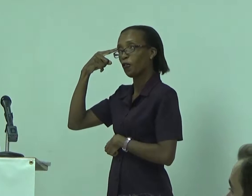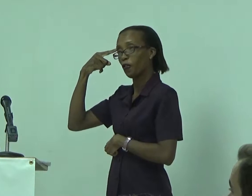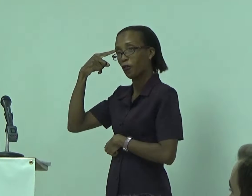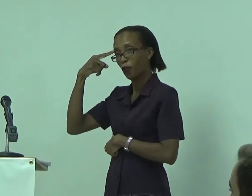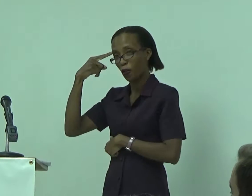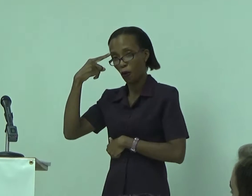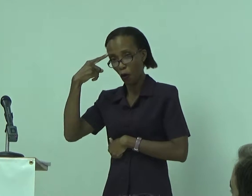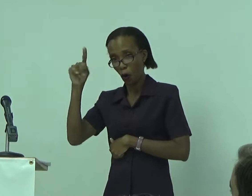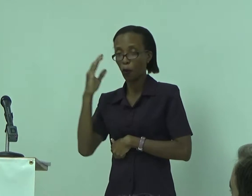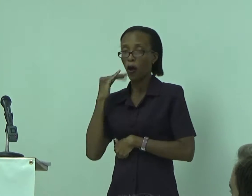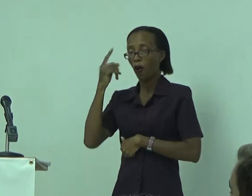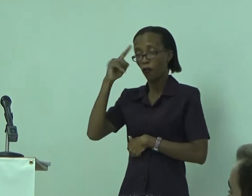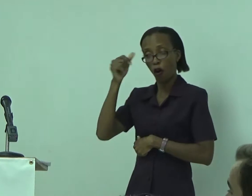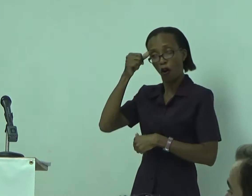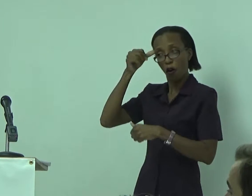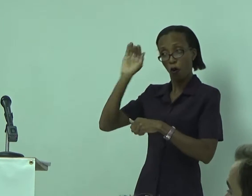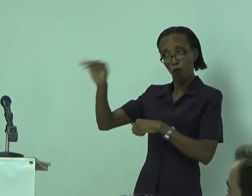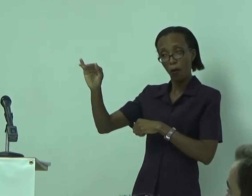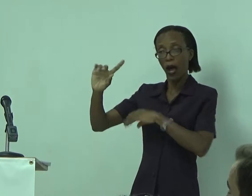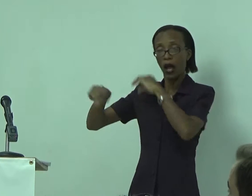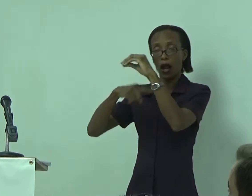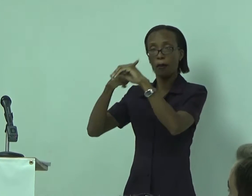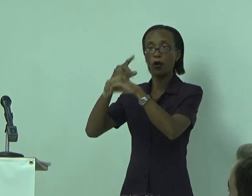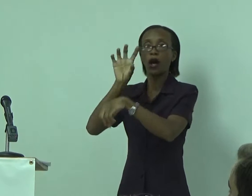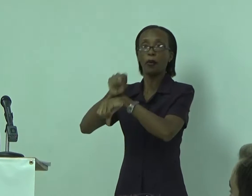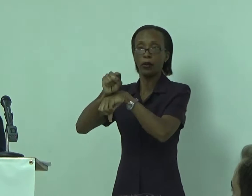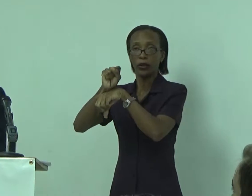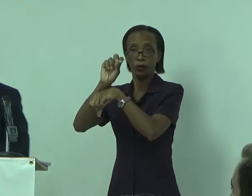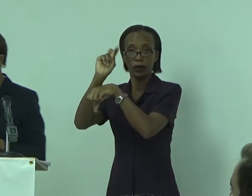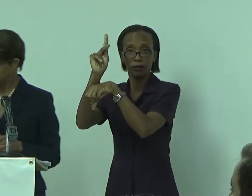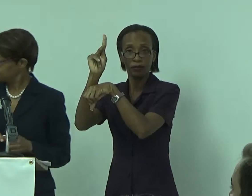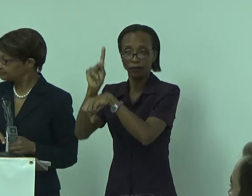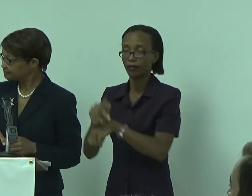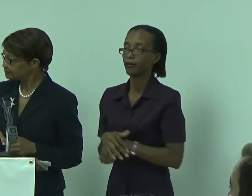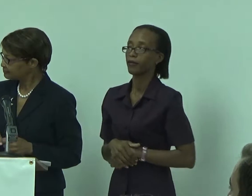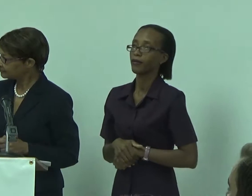the call to Brian to reconfirm his appointment.